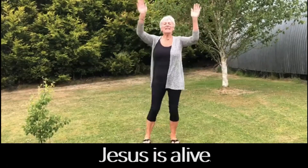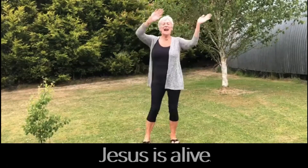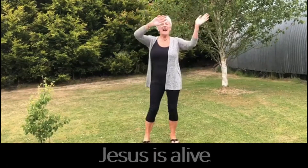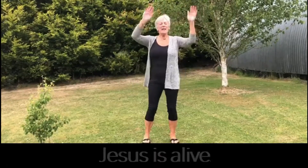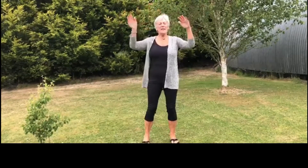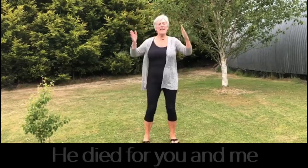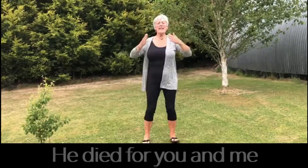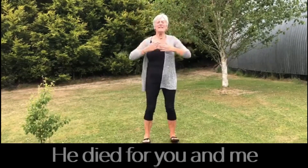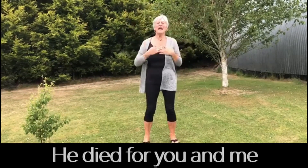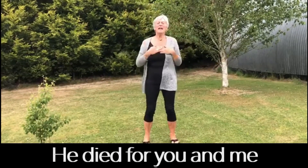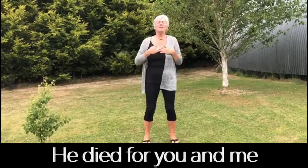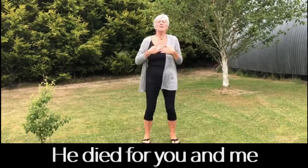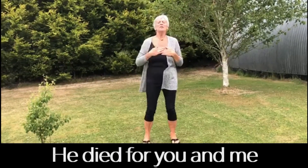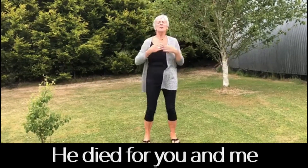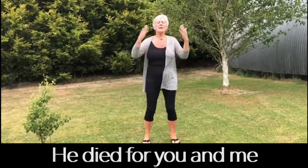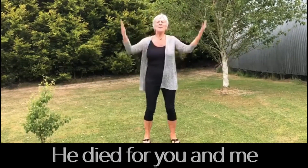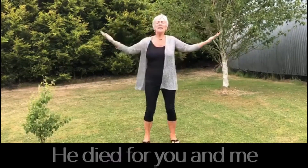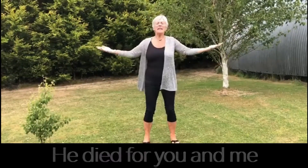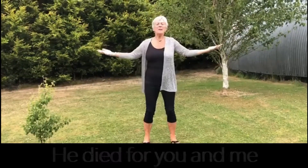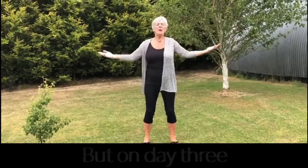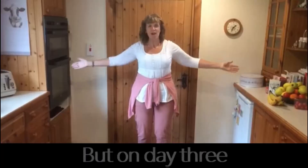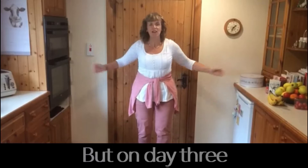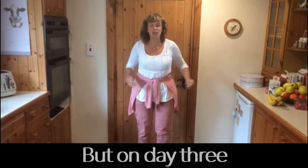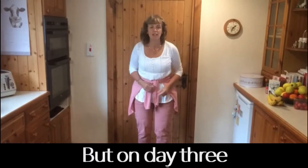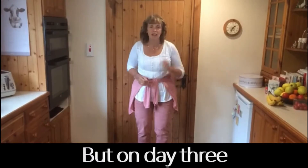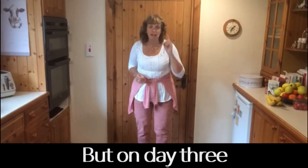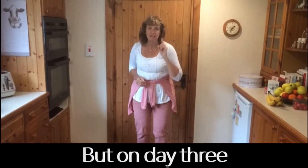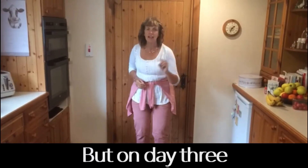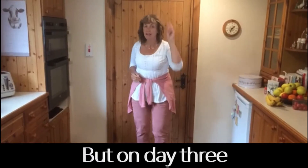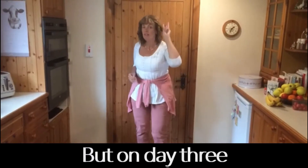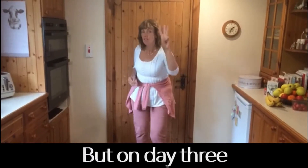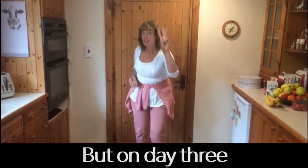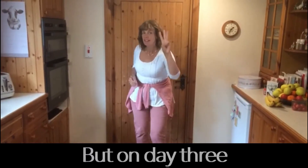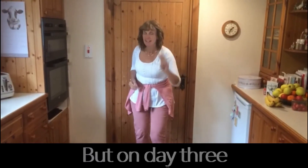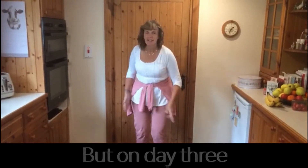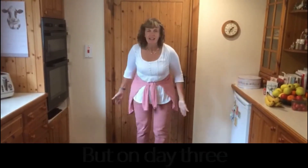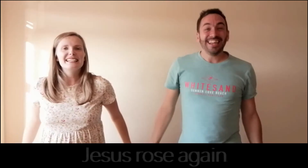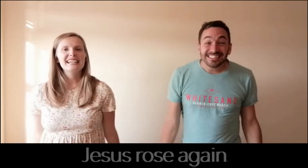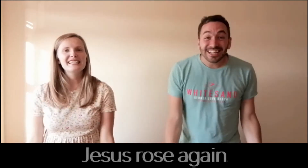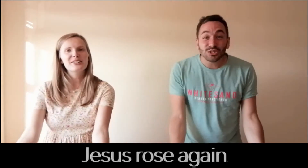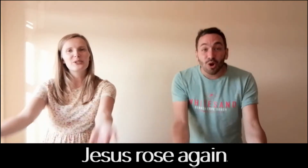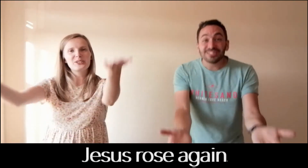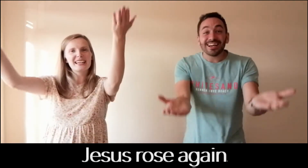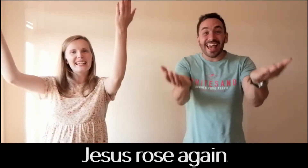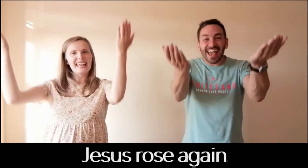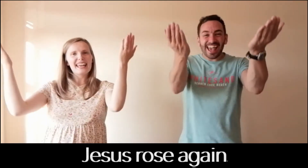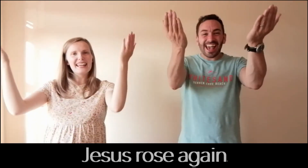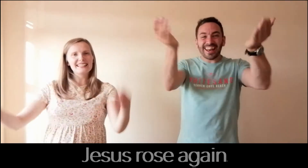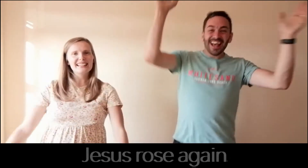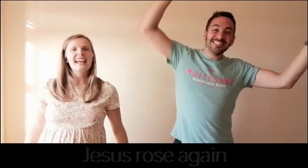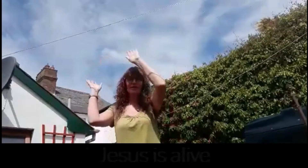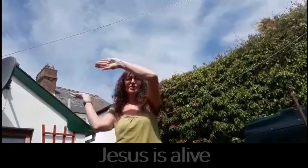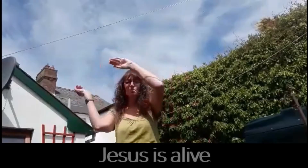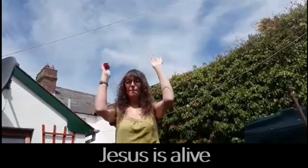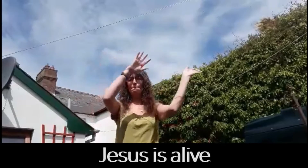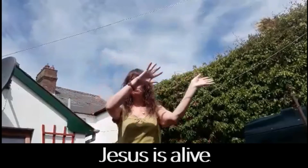is alive He died for you and me But on day 3, Jesus rose again